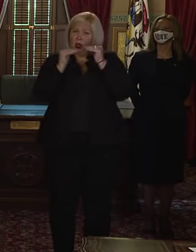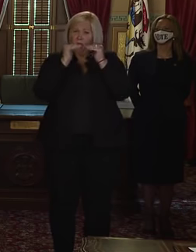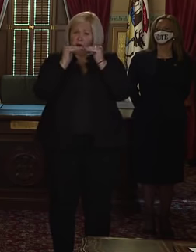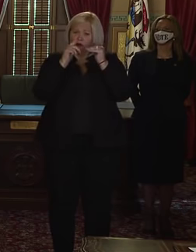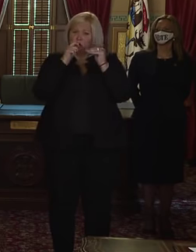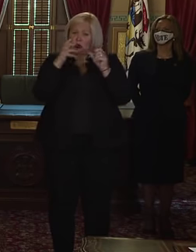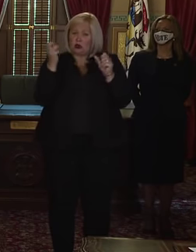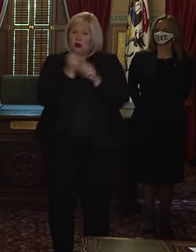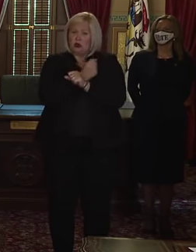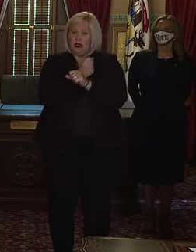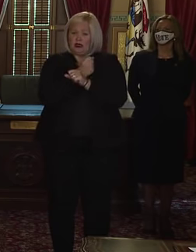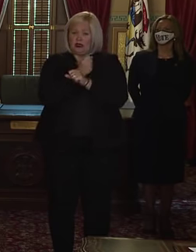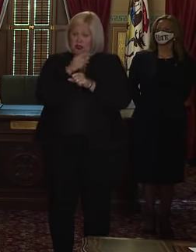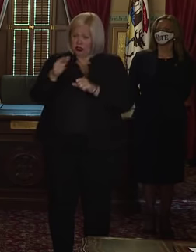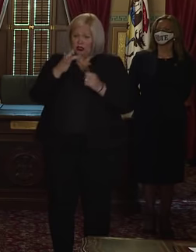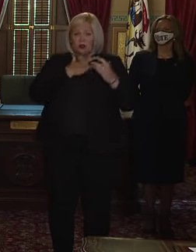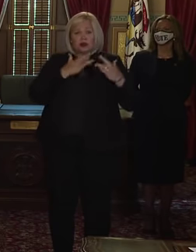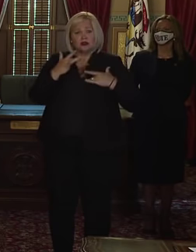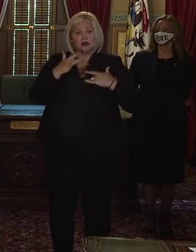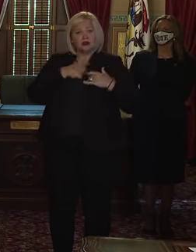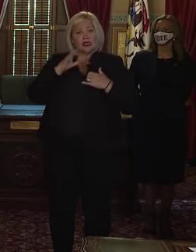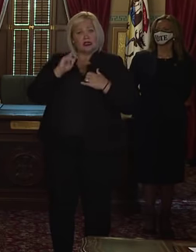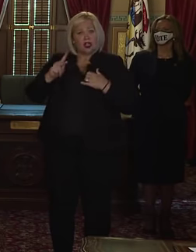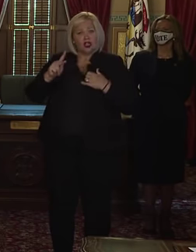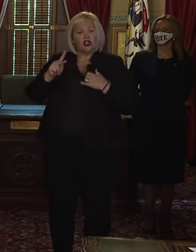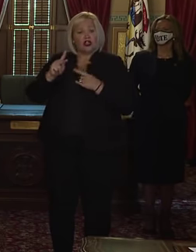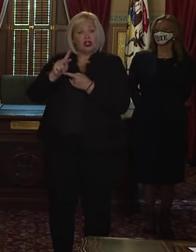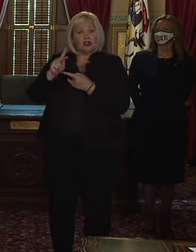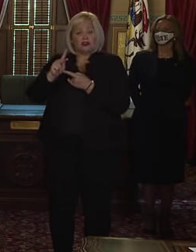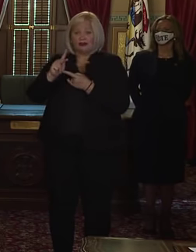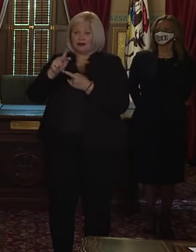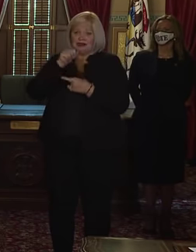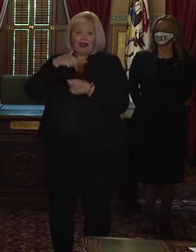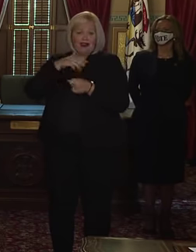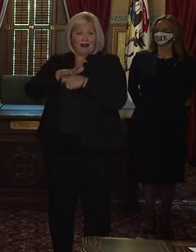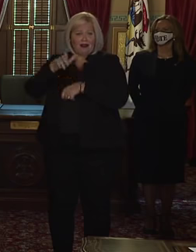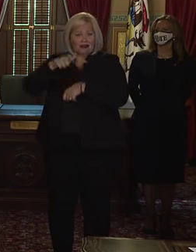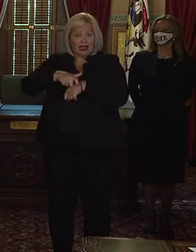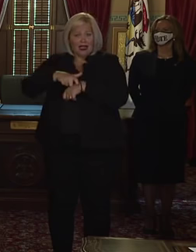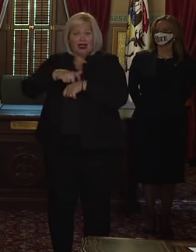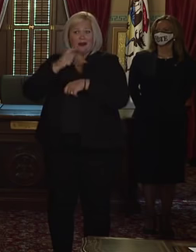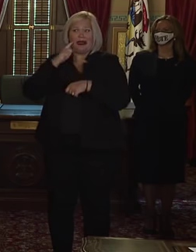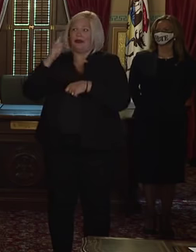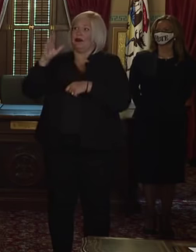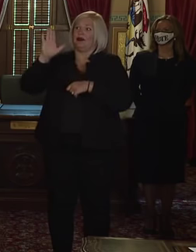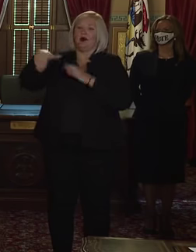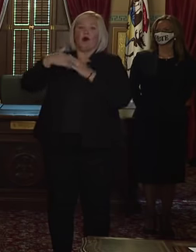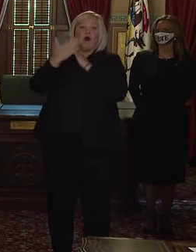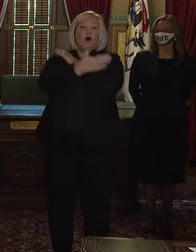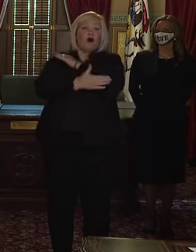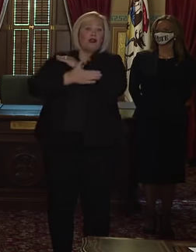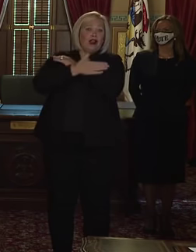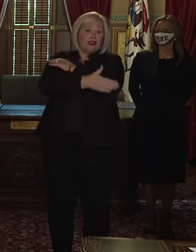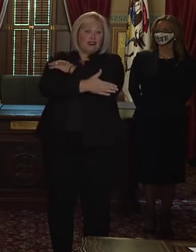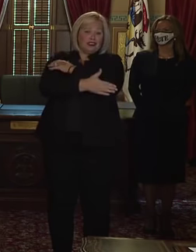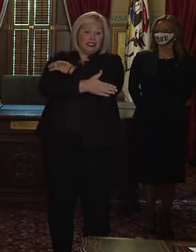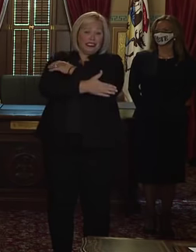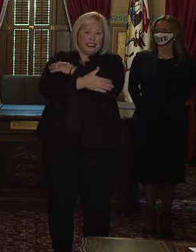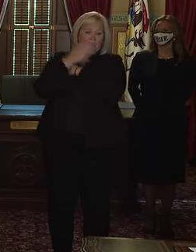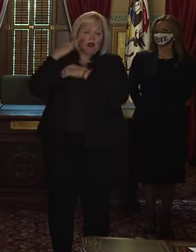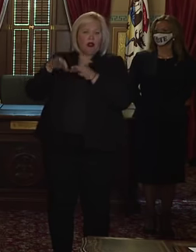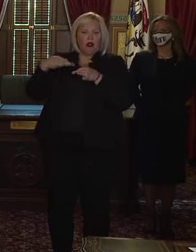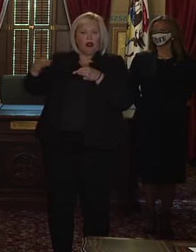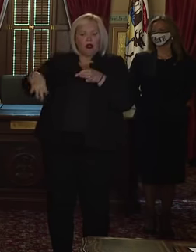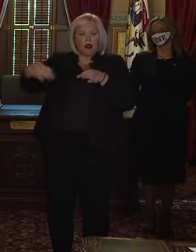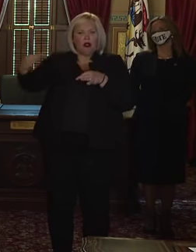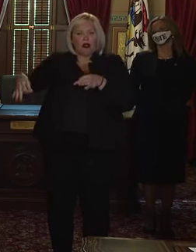simply not going to have enough time that the country is going to be waiting for our results until Friday? Hank, you're my hero. Hank, asked